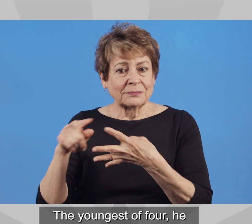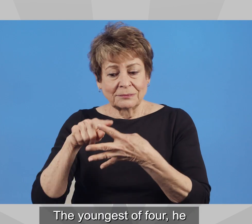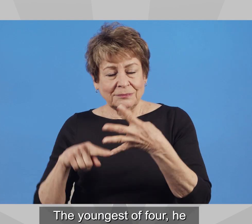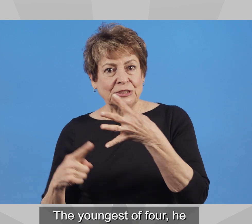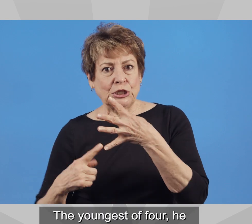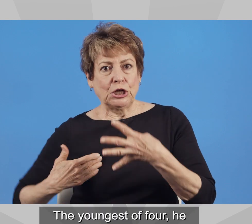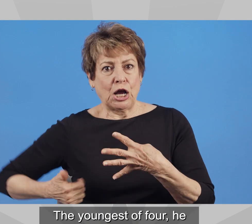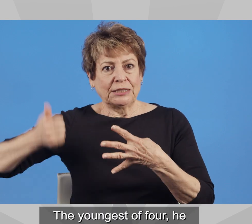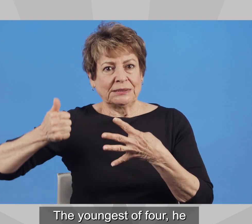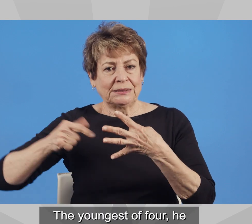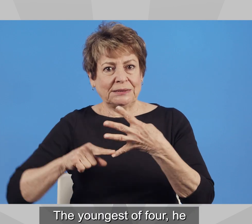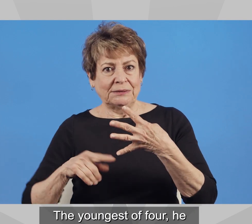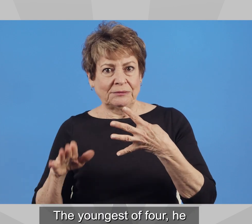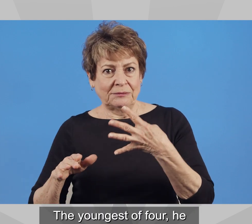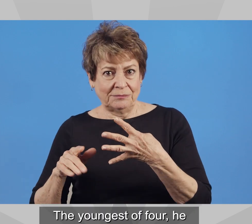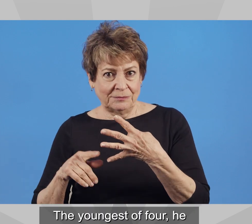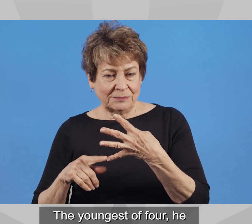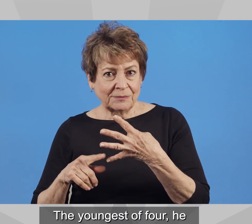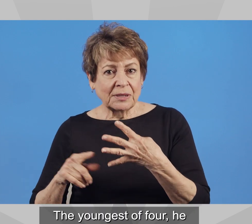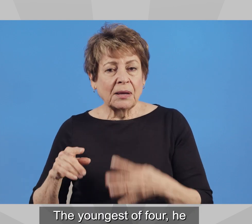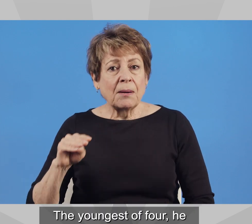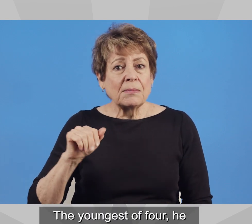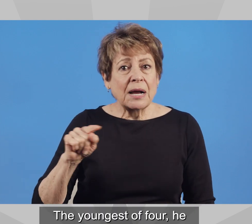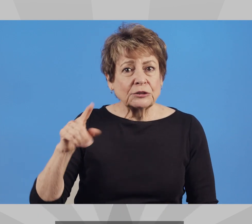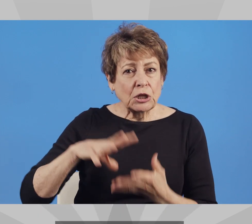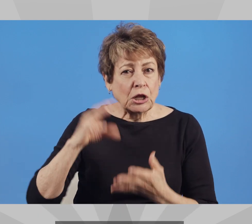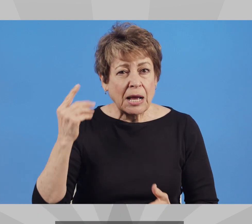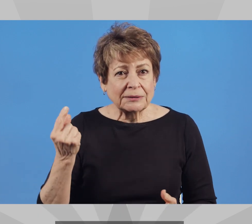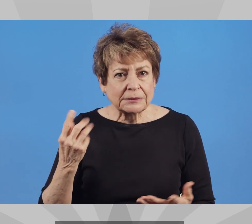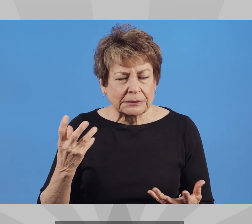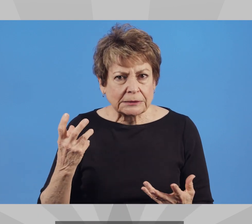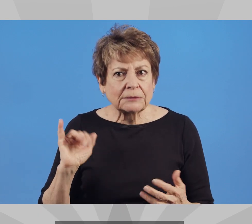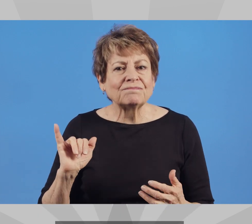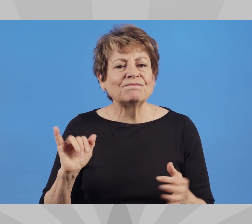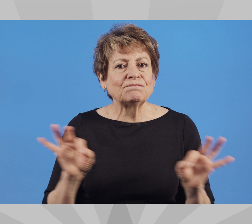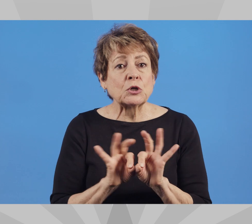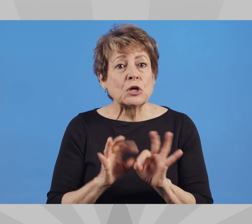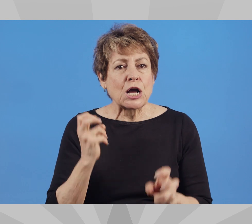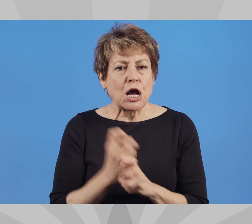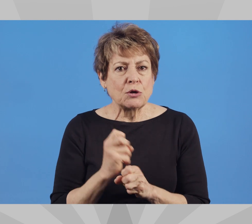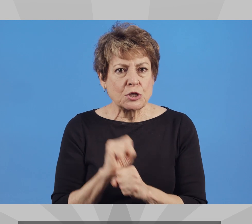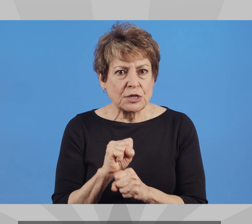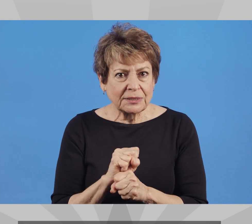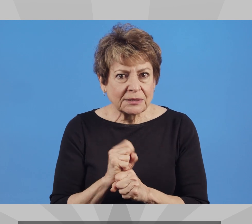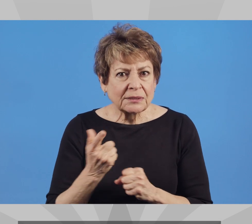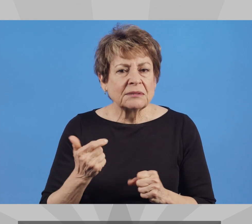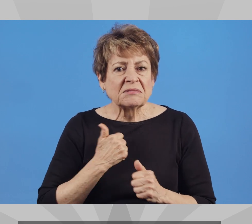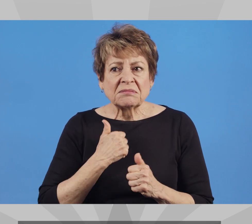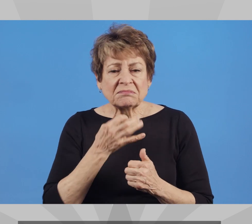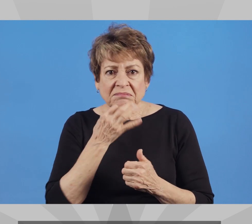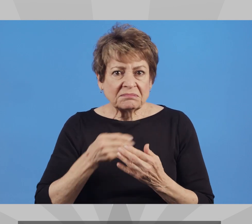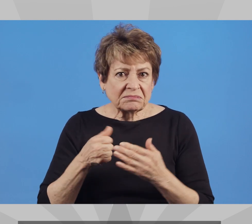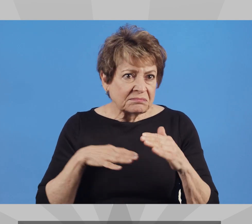The youngest of four, he was raised by a single mom in a single-wide trailer. Matt learned the